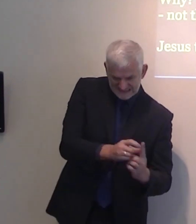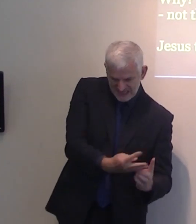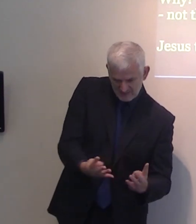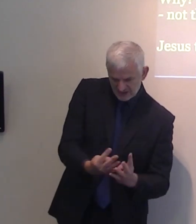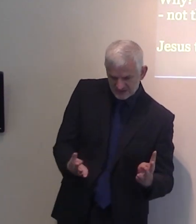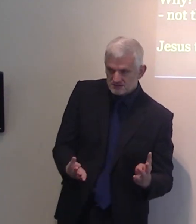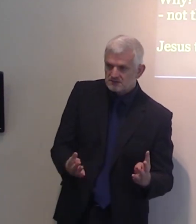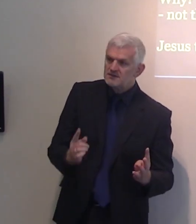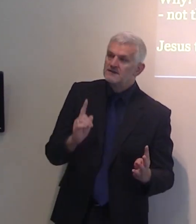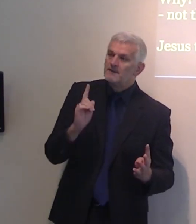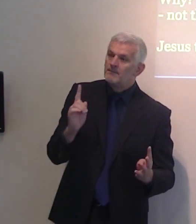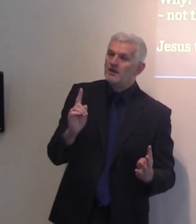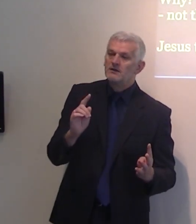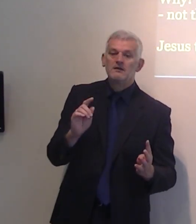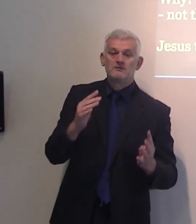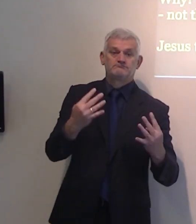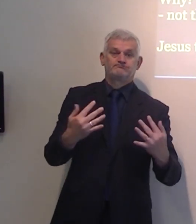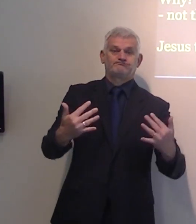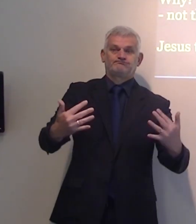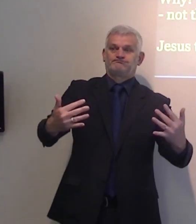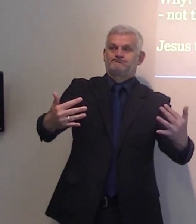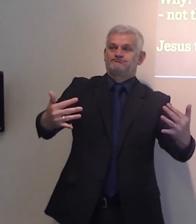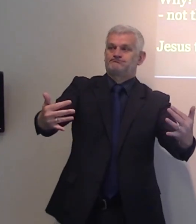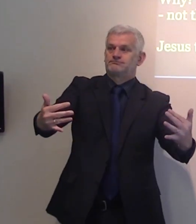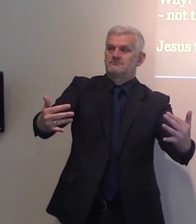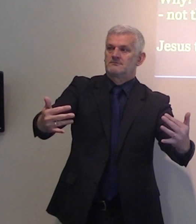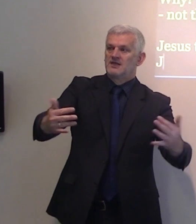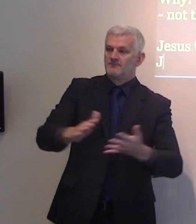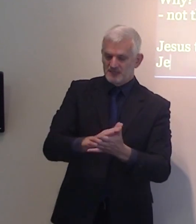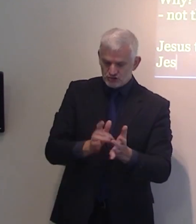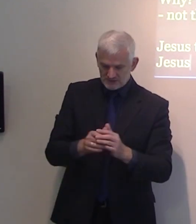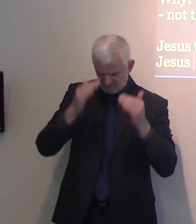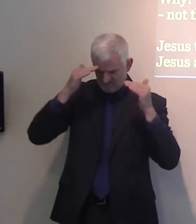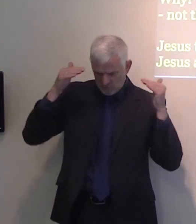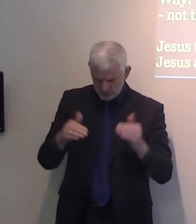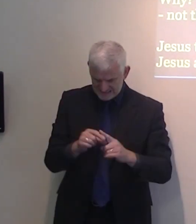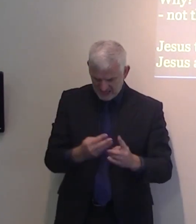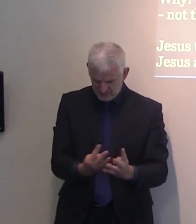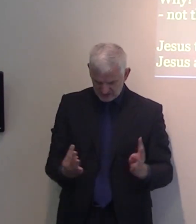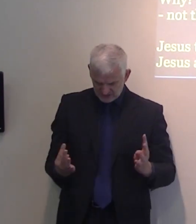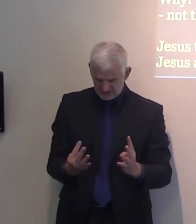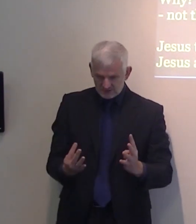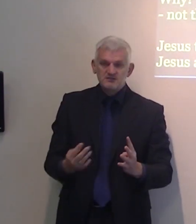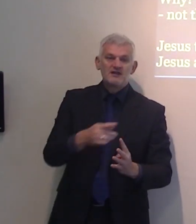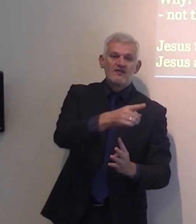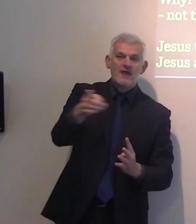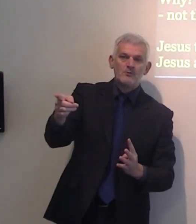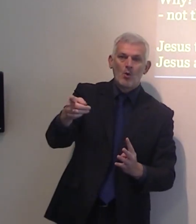through them, he was teaching the crowd. I wouldn't dare to give an overview